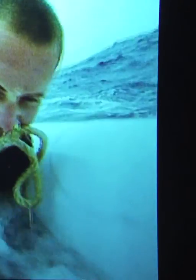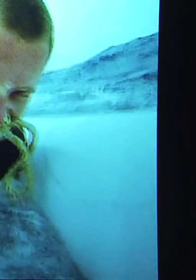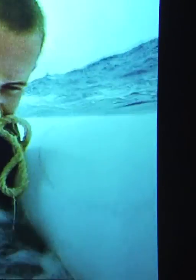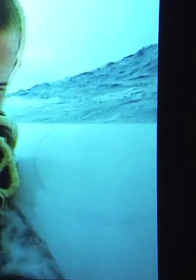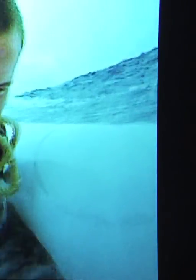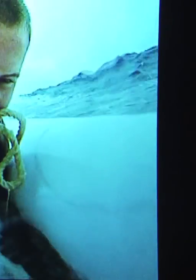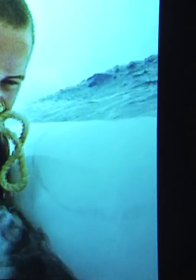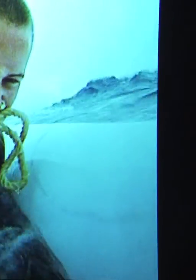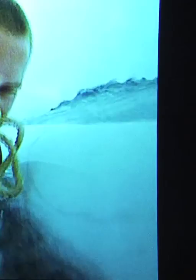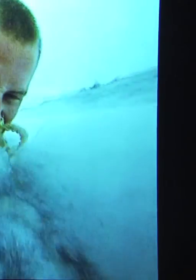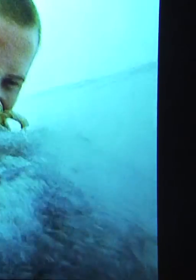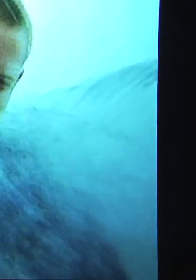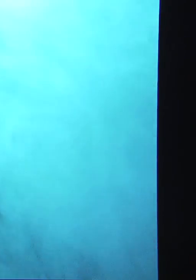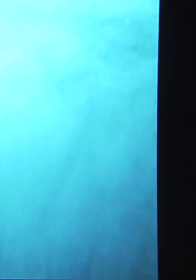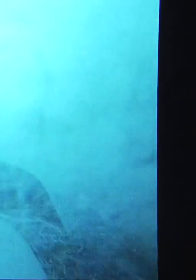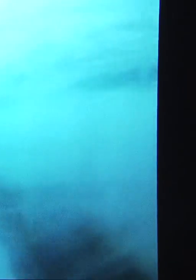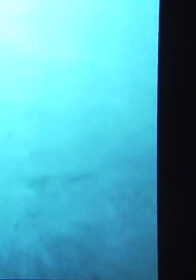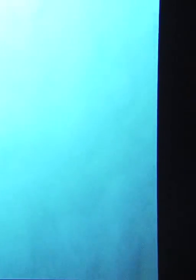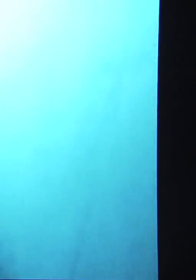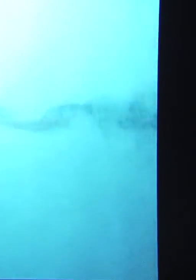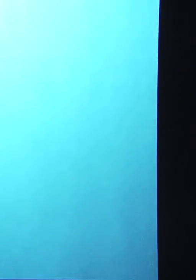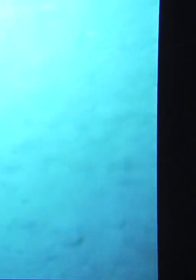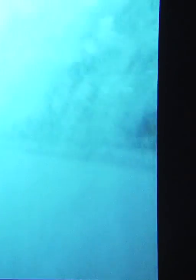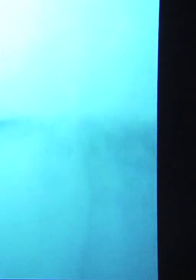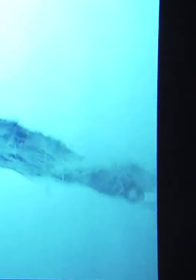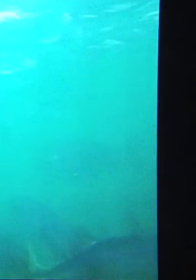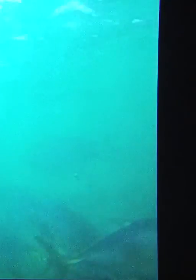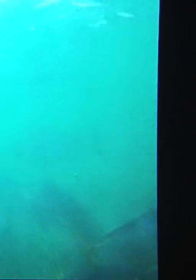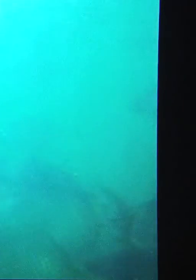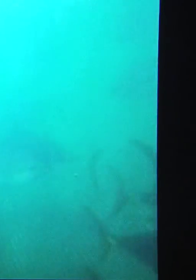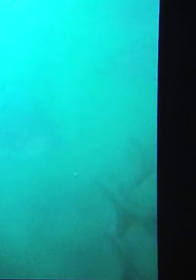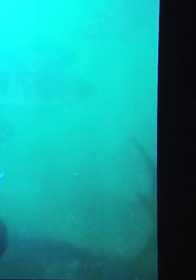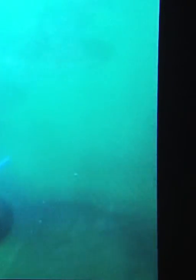But they'll have to cheat death a hundred times to bring home the herd.